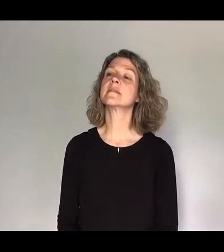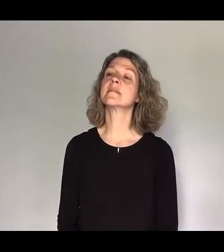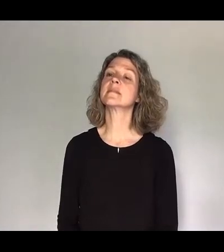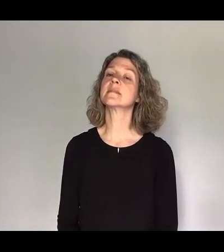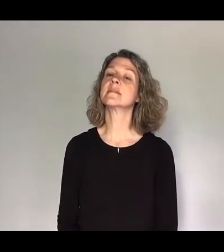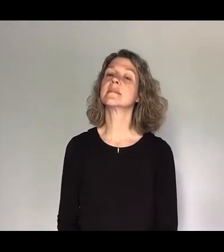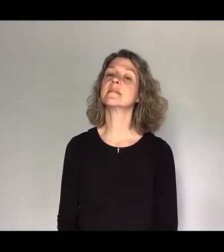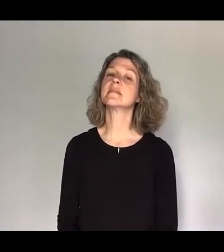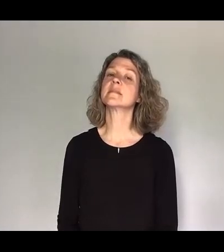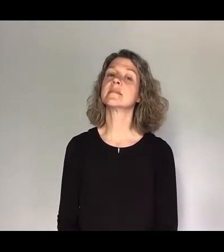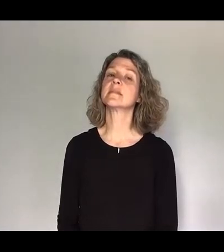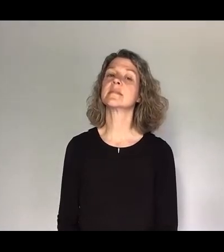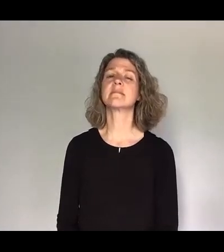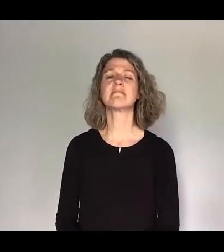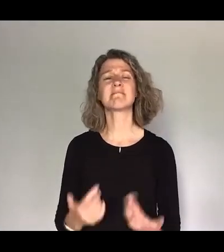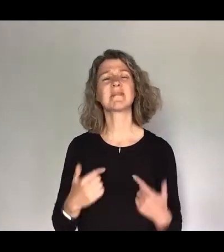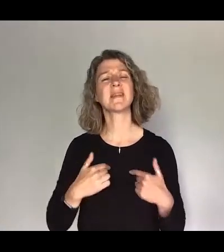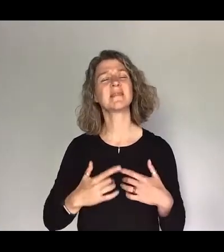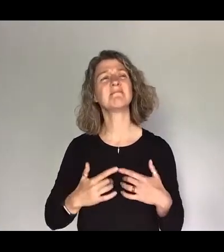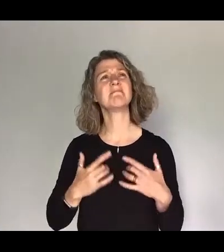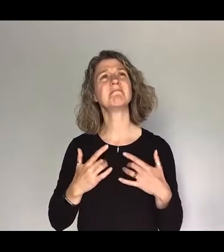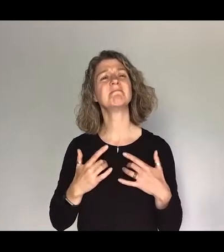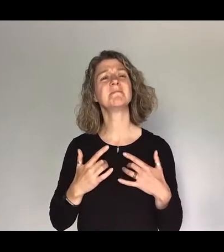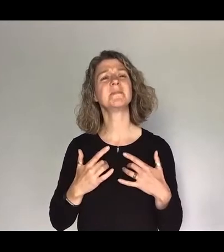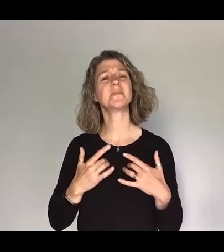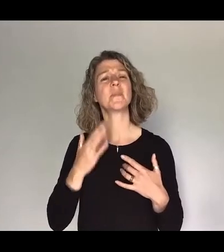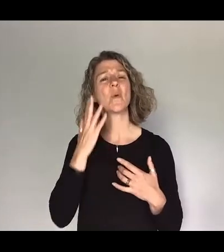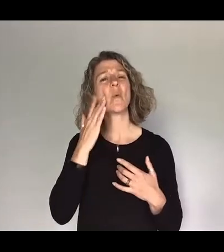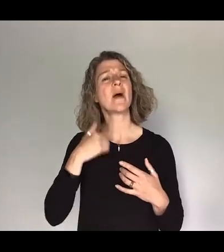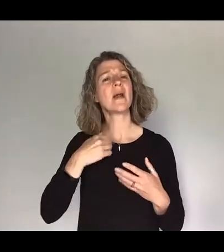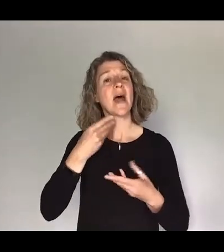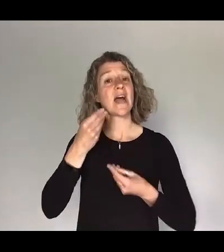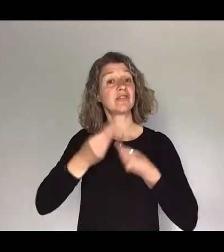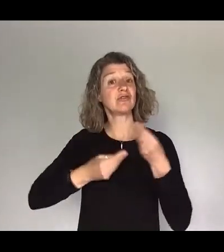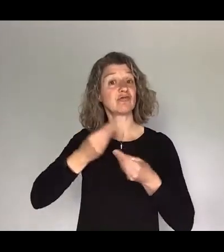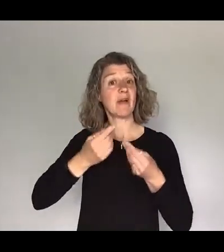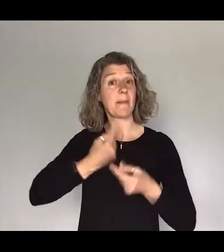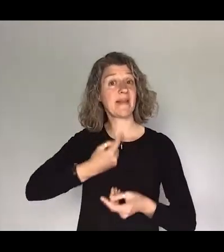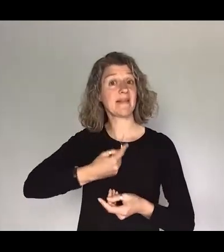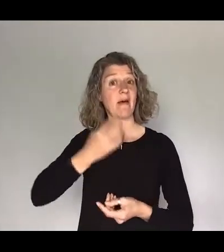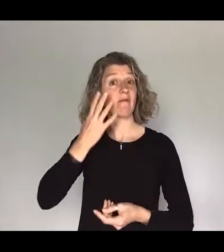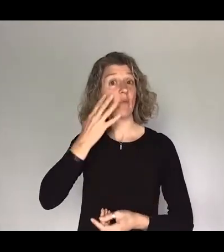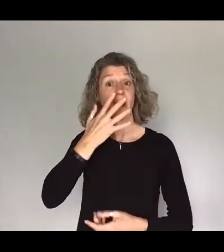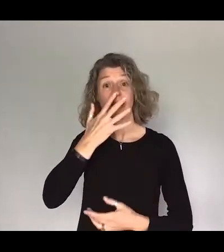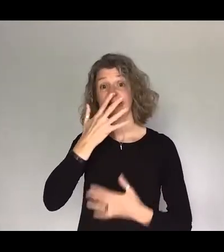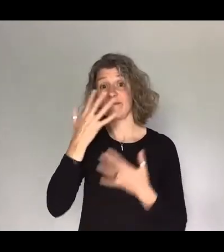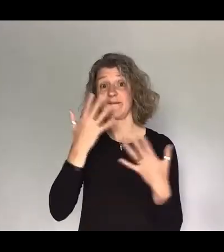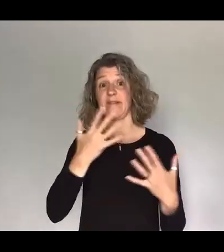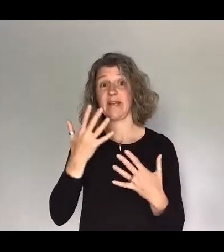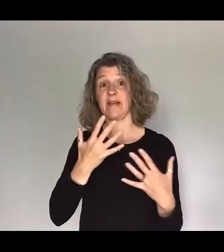I get to I sense that when I described myself at 15 and I used that line I had no idea what I